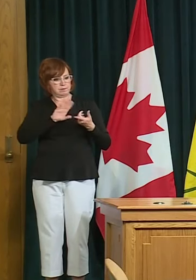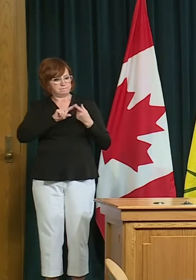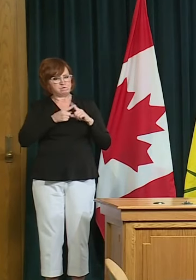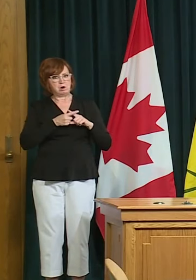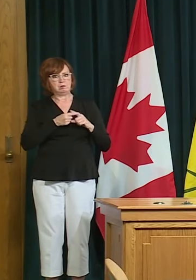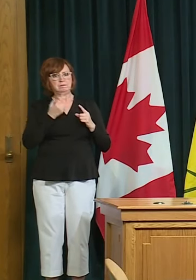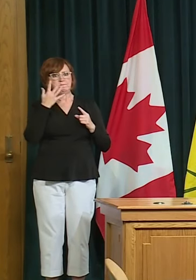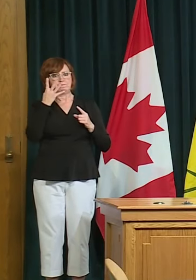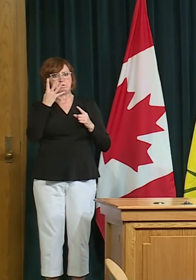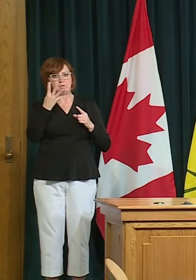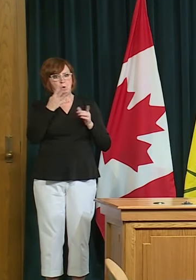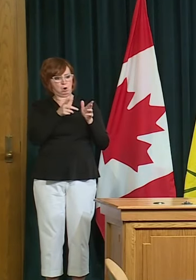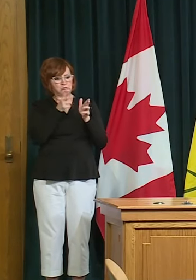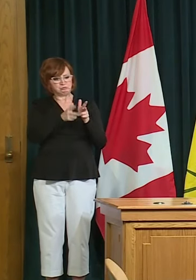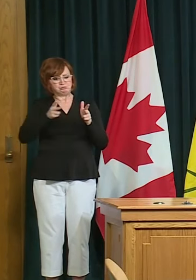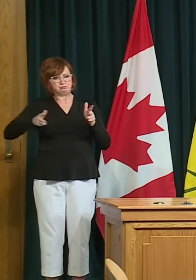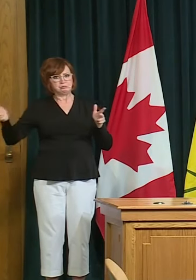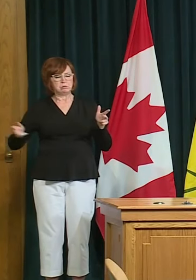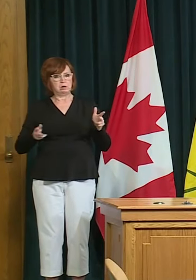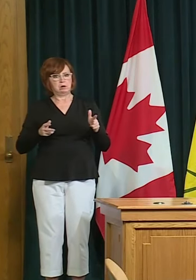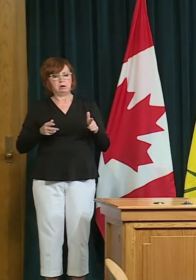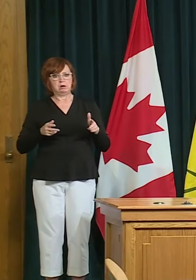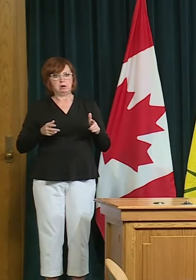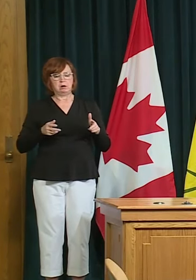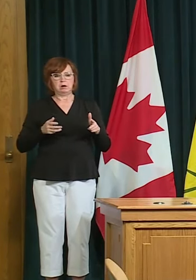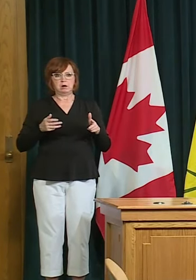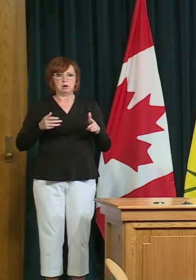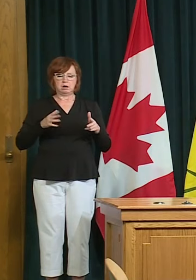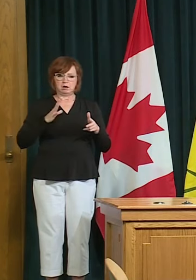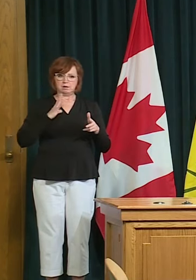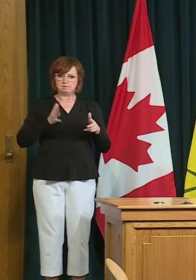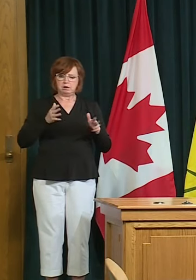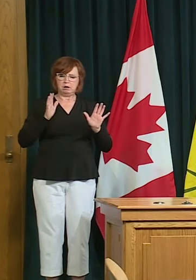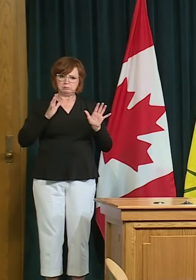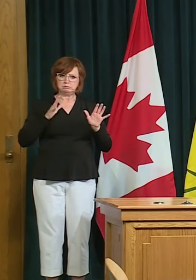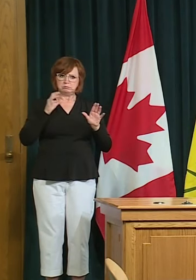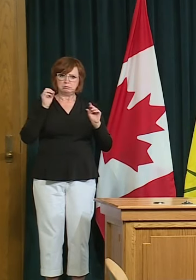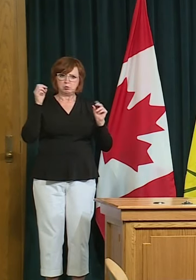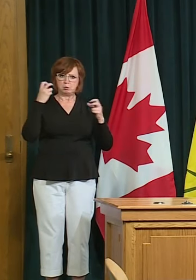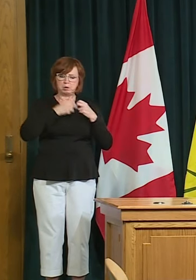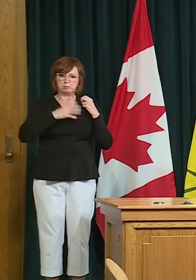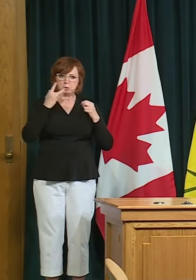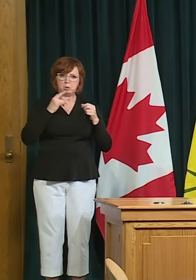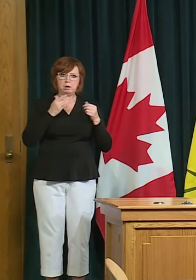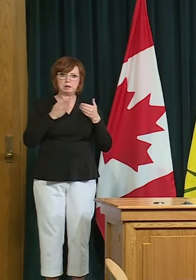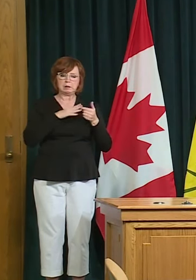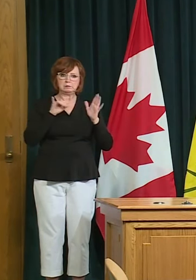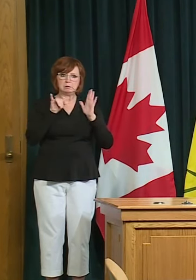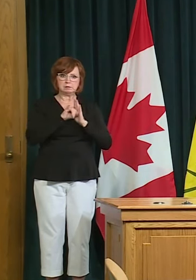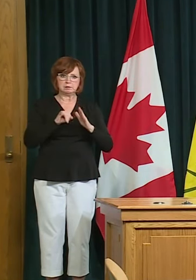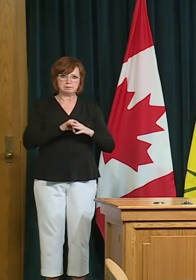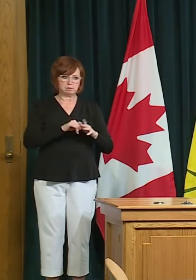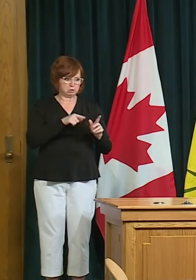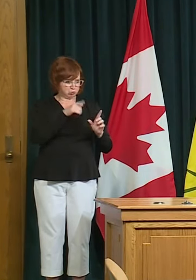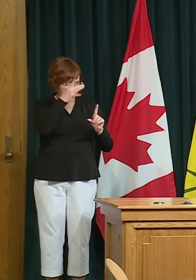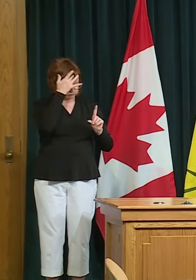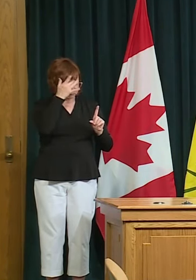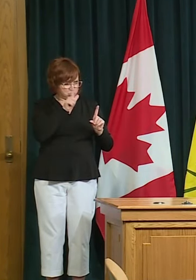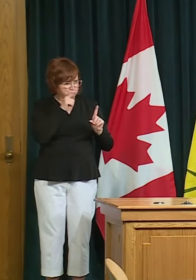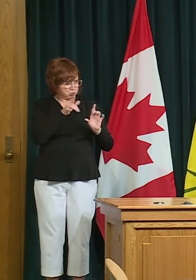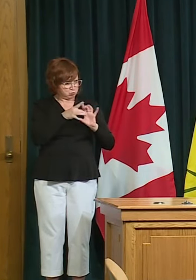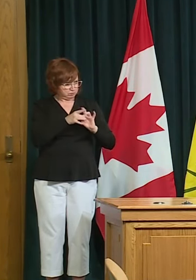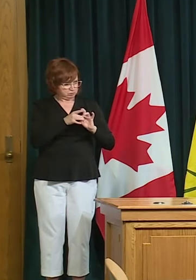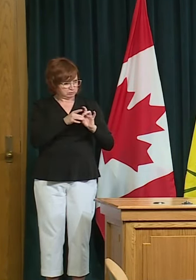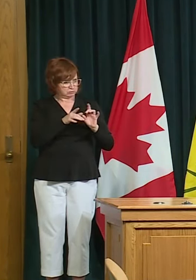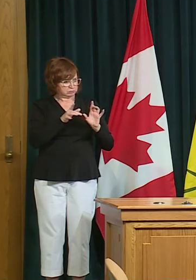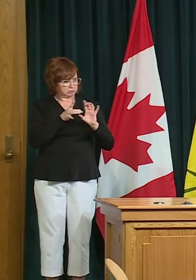who were the group of you know 10 15 individuals who you interacted with as you re-entered training for sports